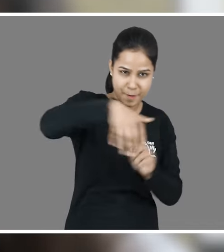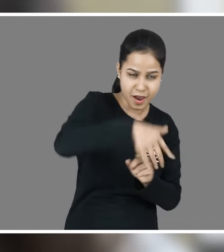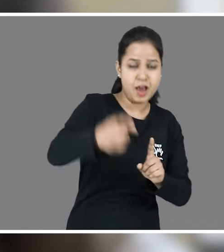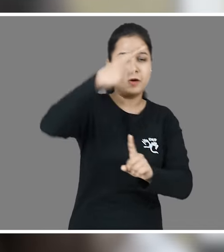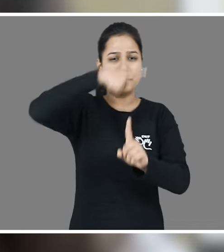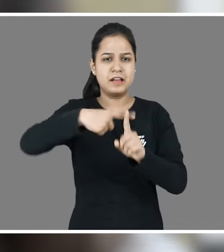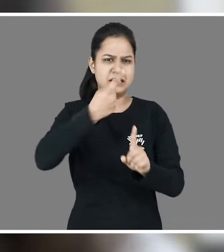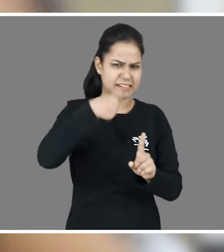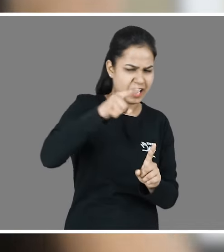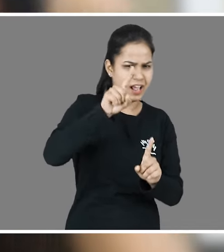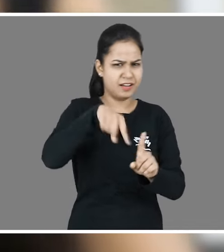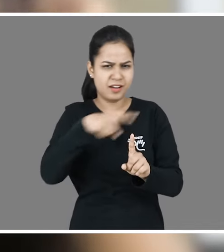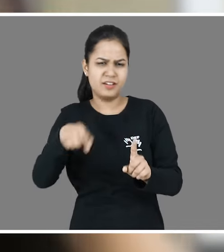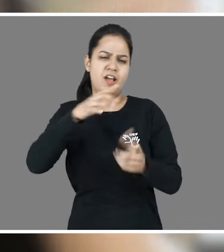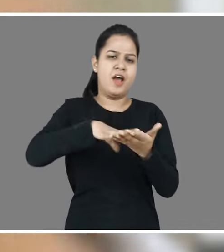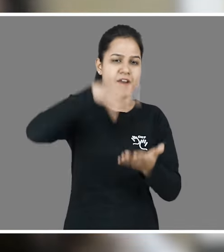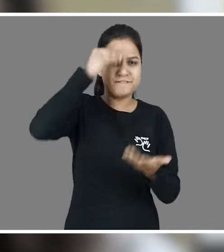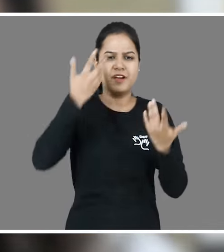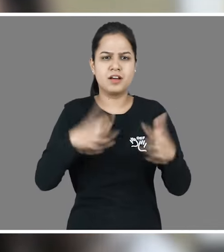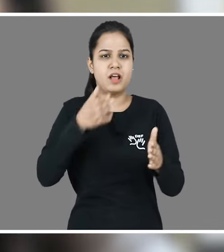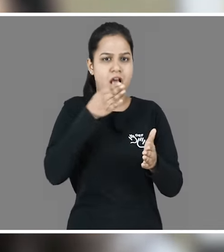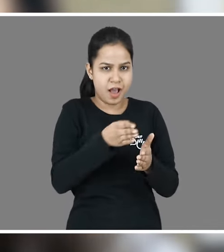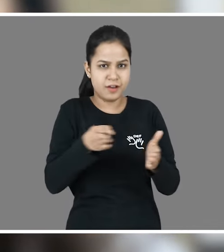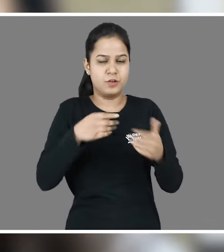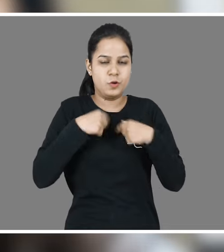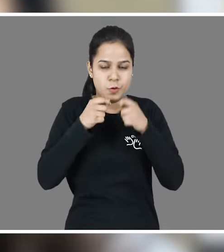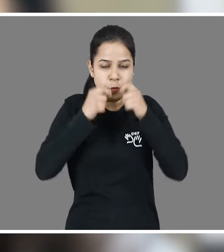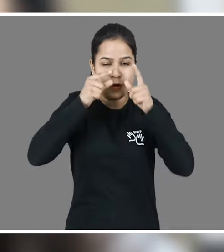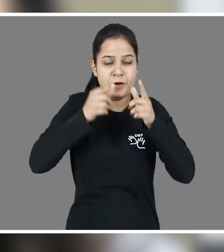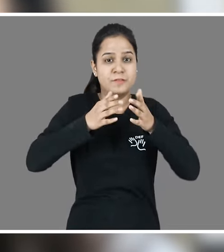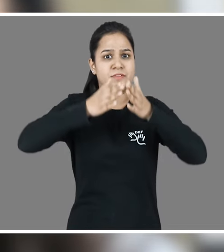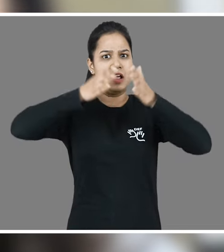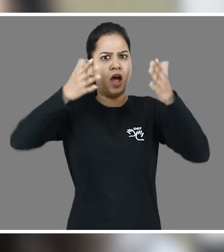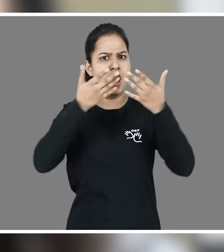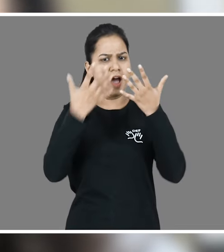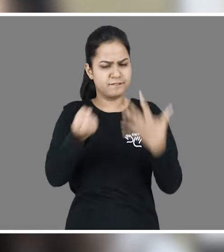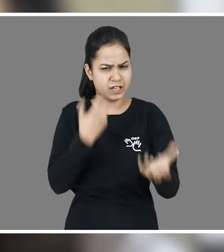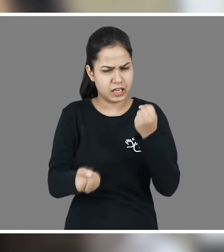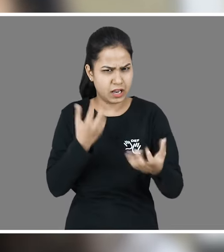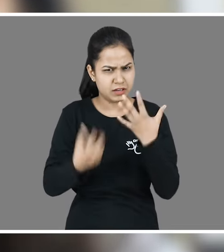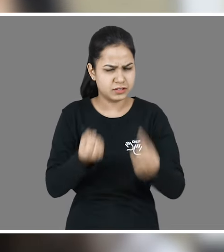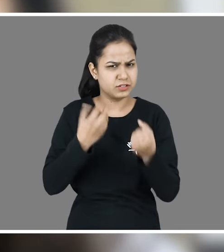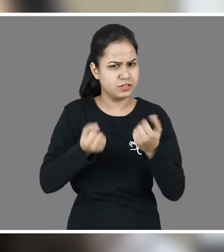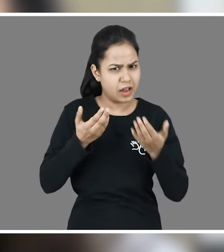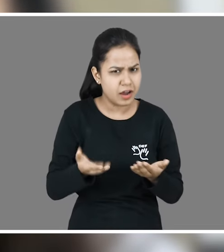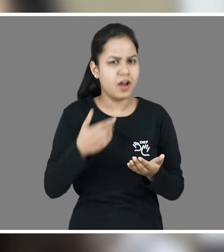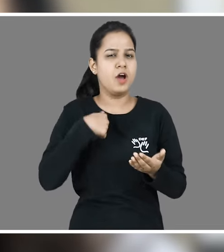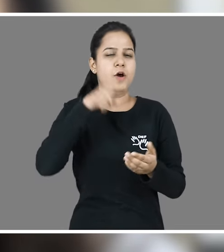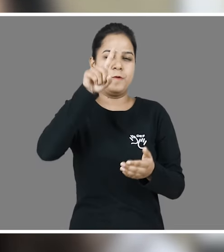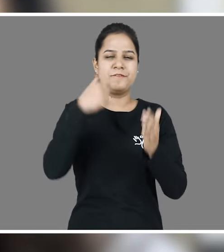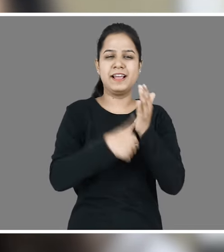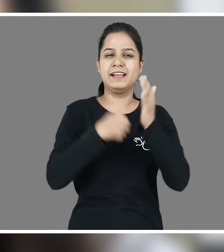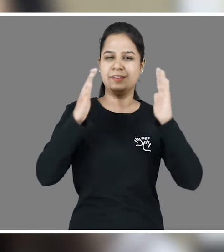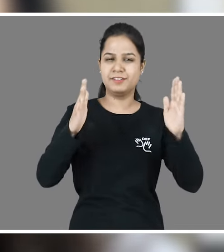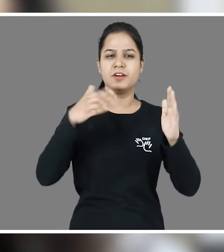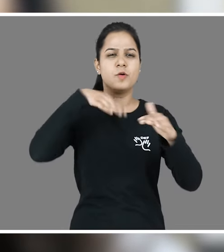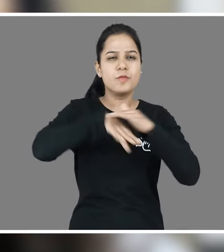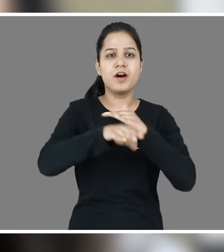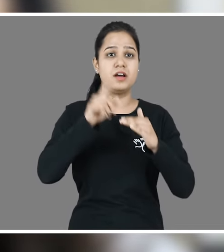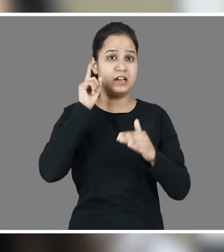go through and how much we need the inclusion of them into the society. And because of this,